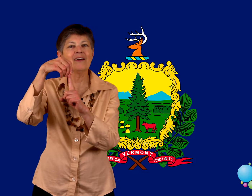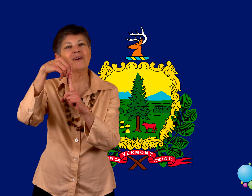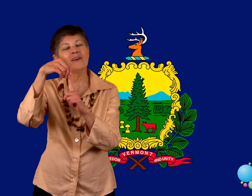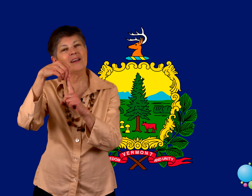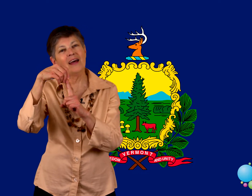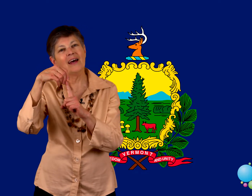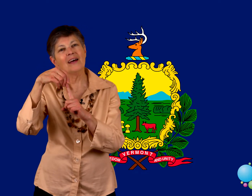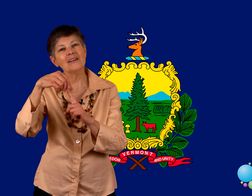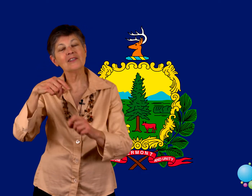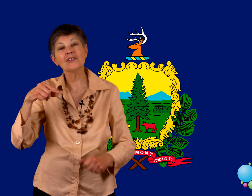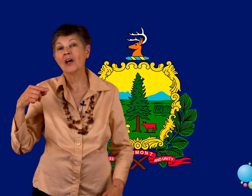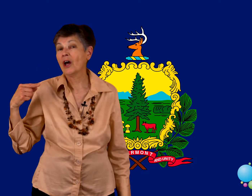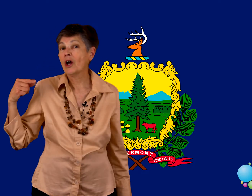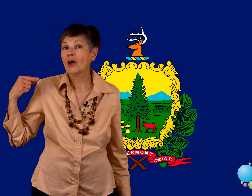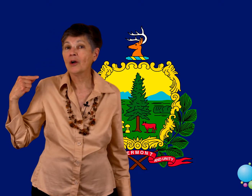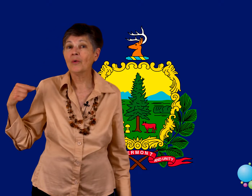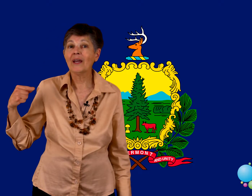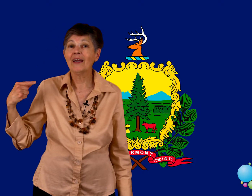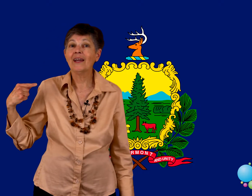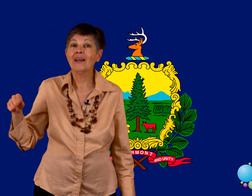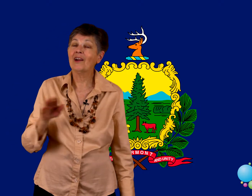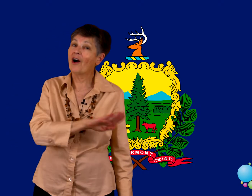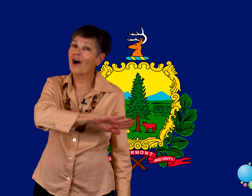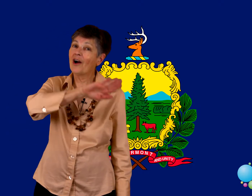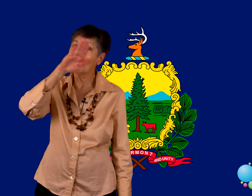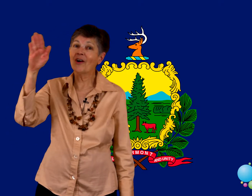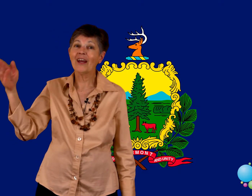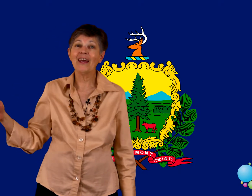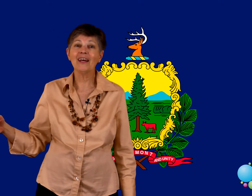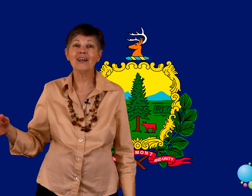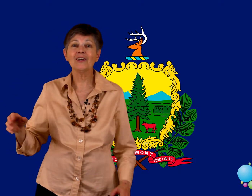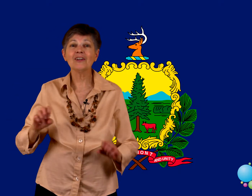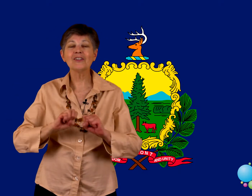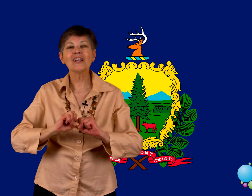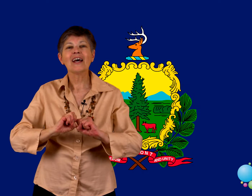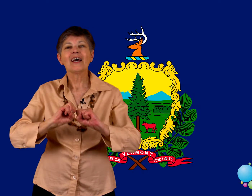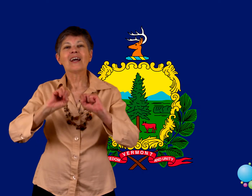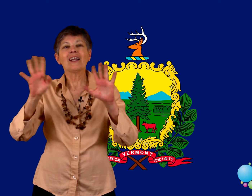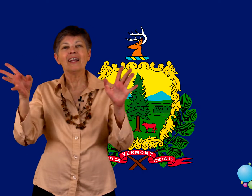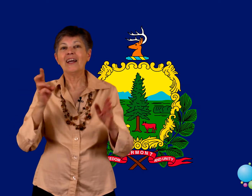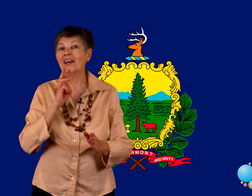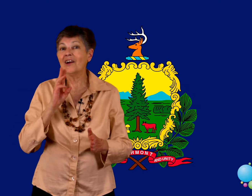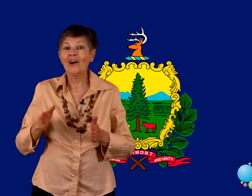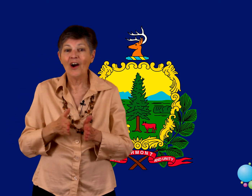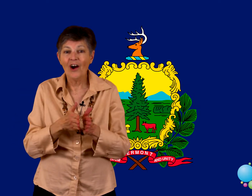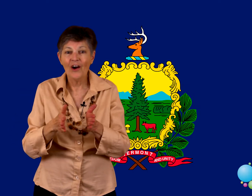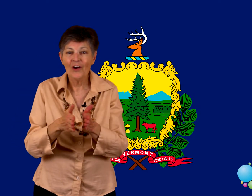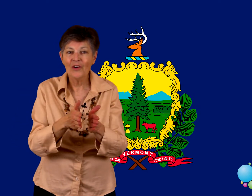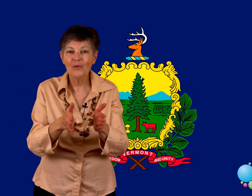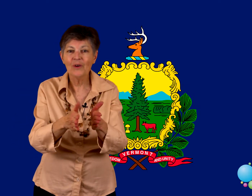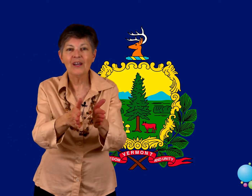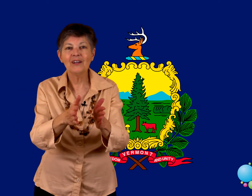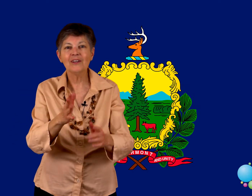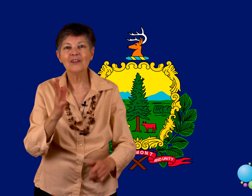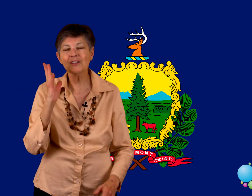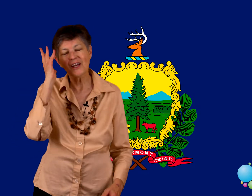Green are her hills. Green are are her rills.